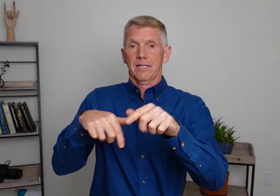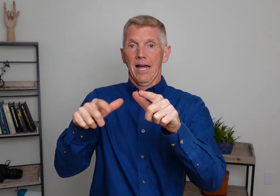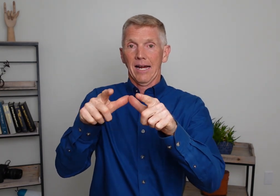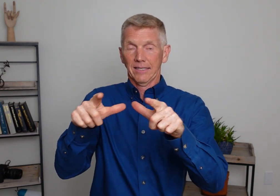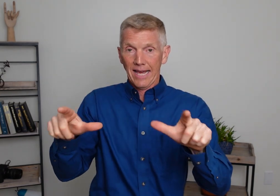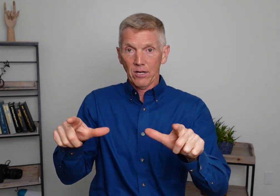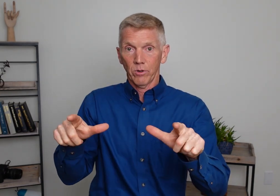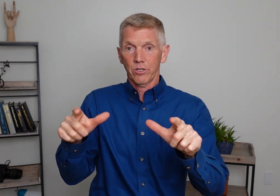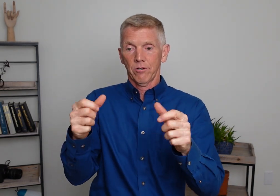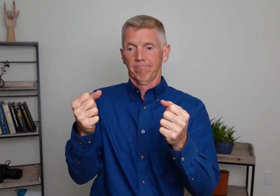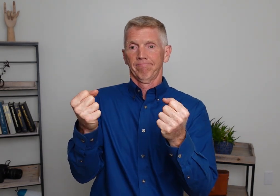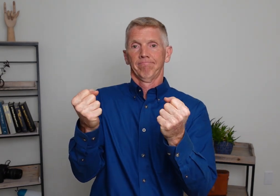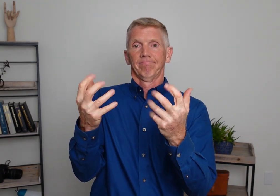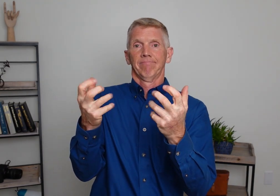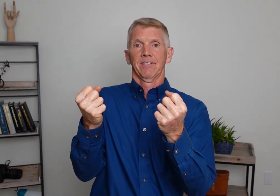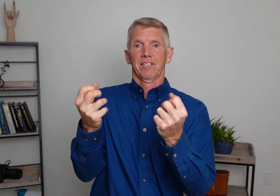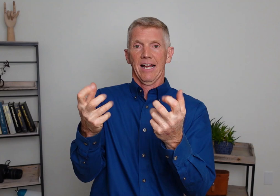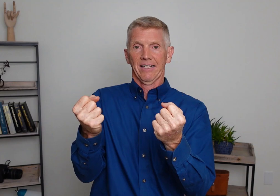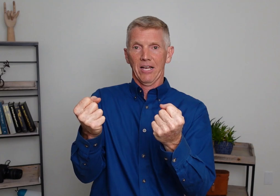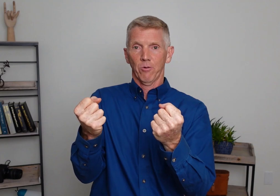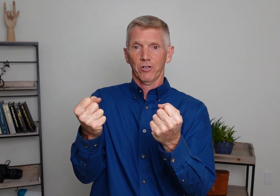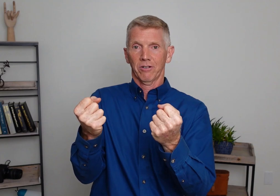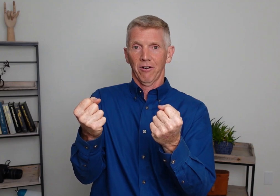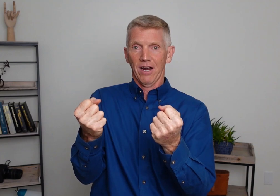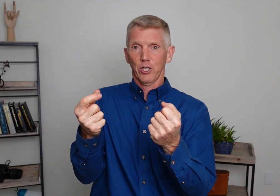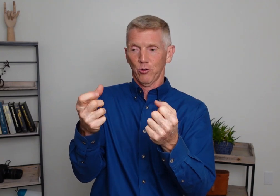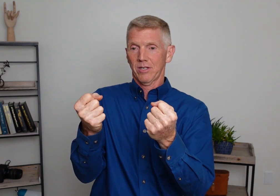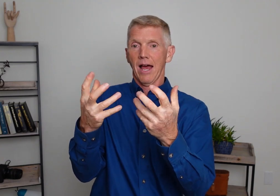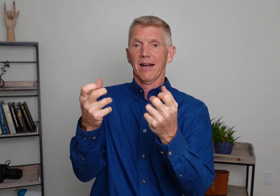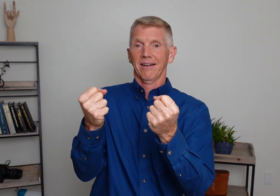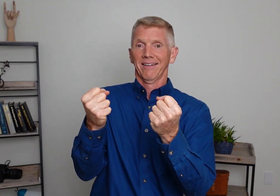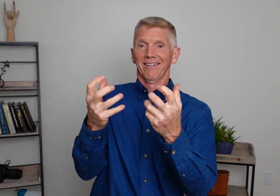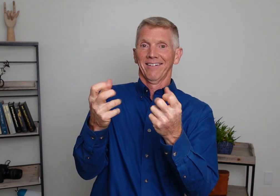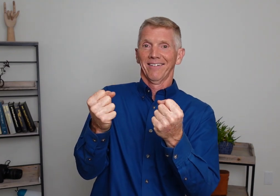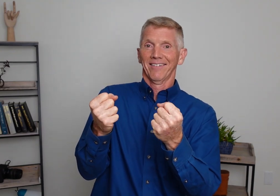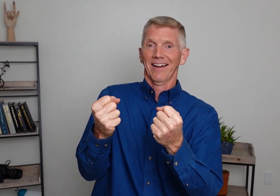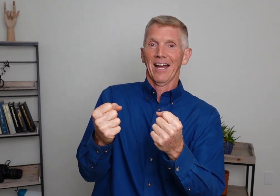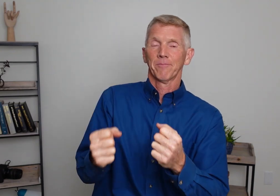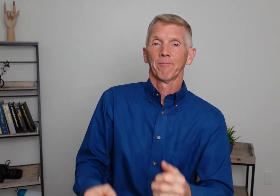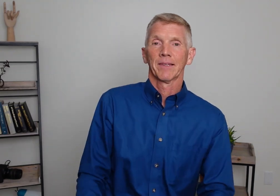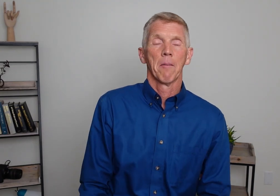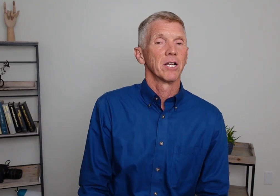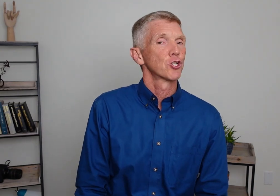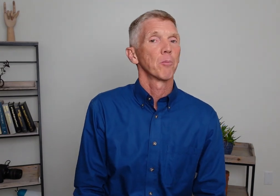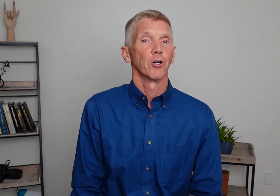Sign. Sign language. Sign language. All right. Do you sign? All right. How about an interpreter?